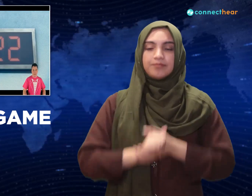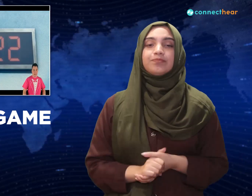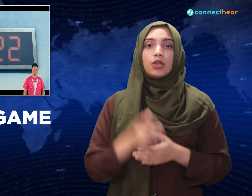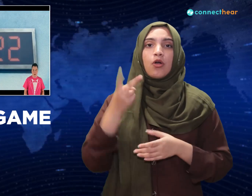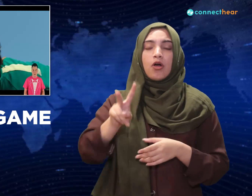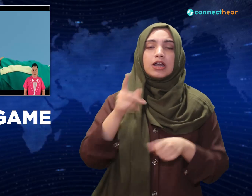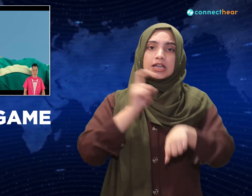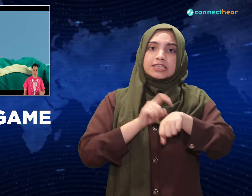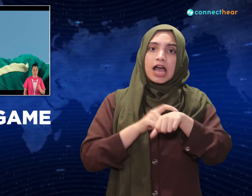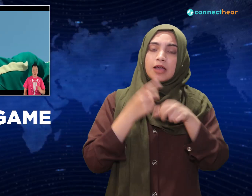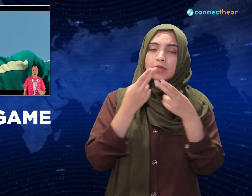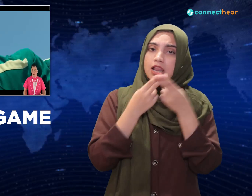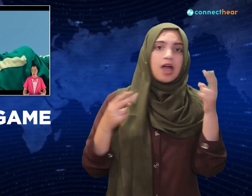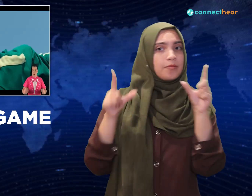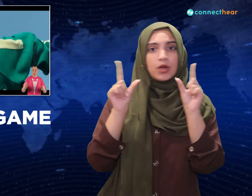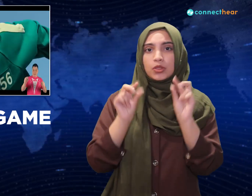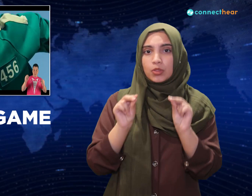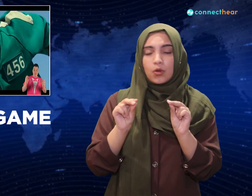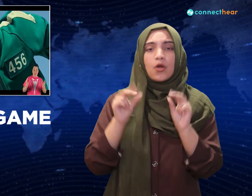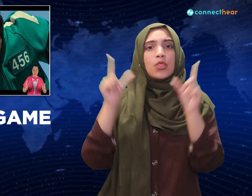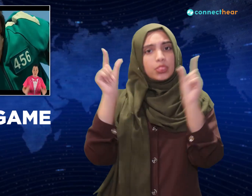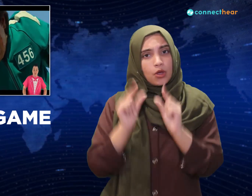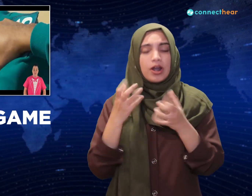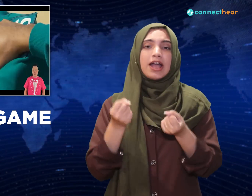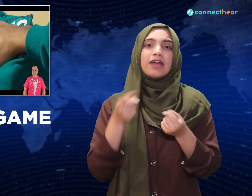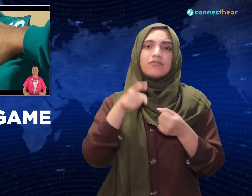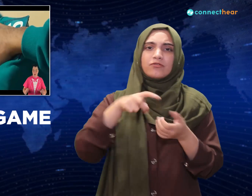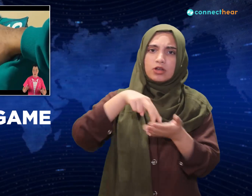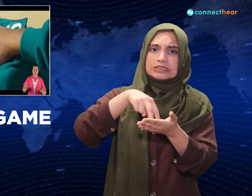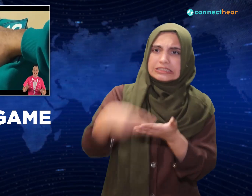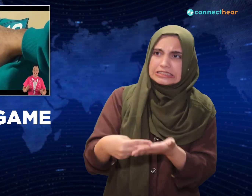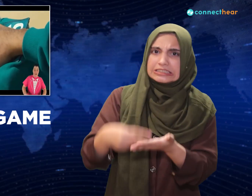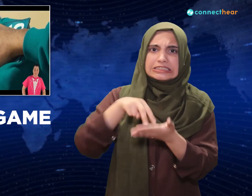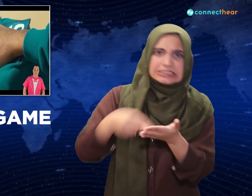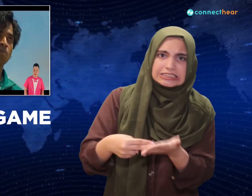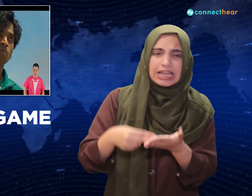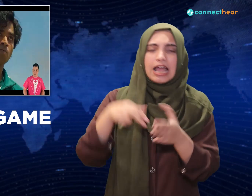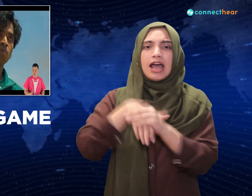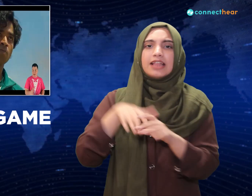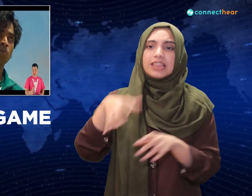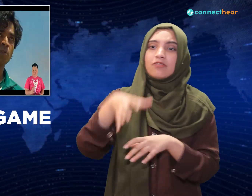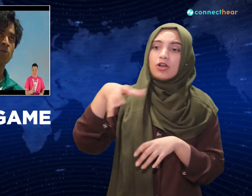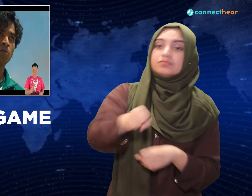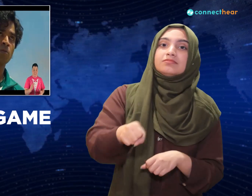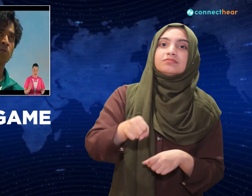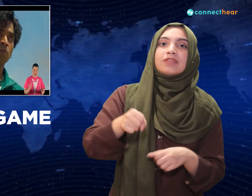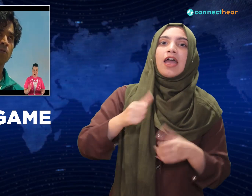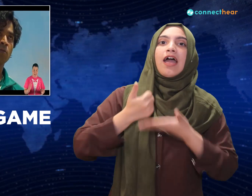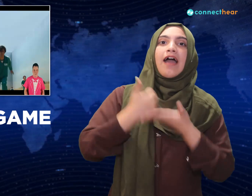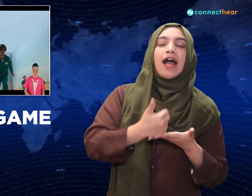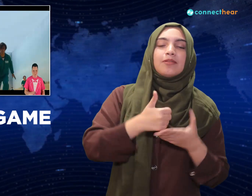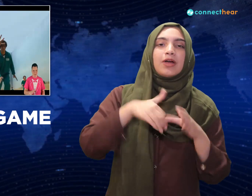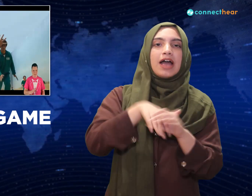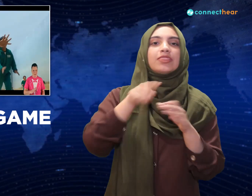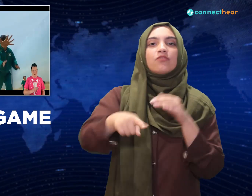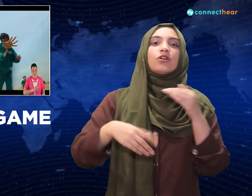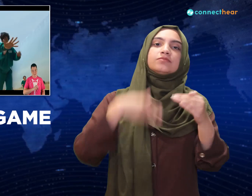down, Kyeon oh no he trips, but oh he's caught by this random nice guy. So they make it across